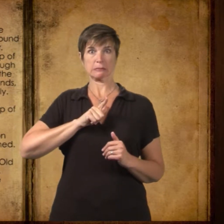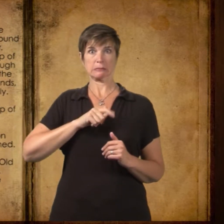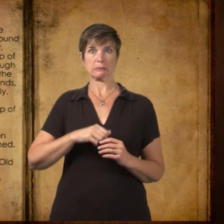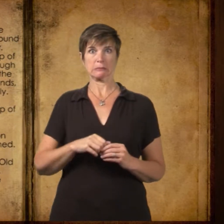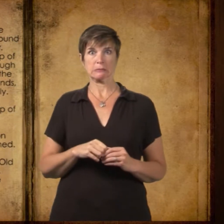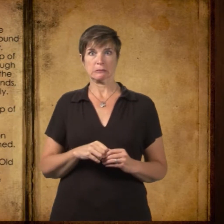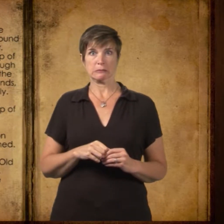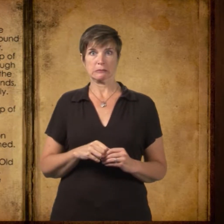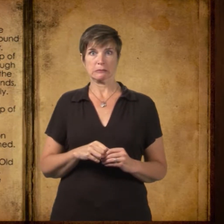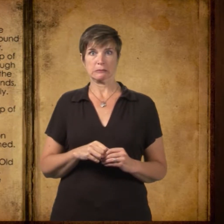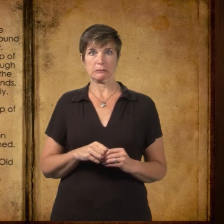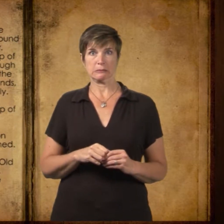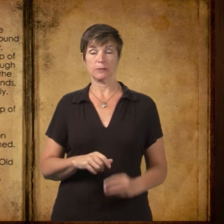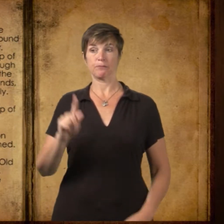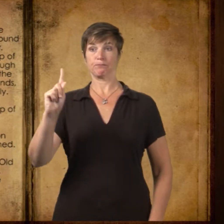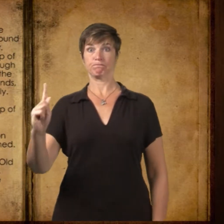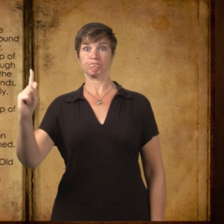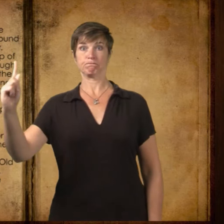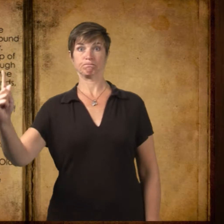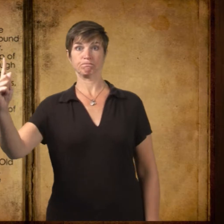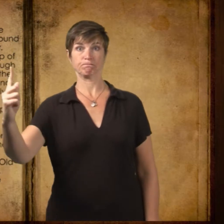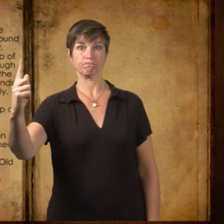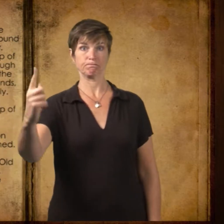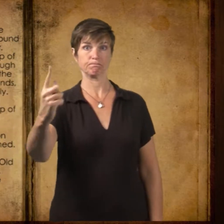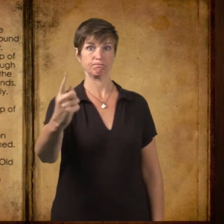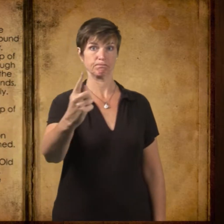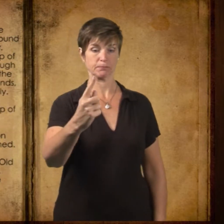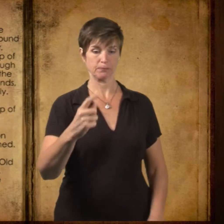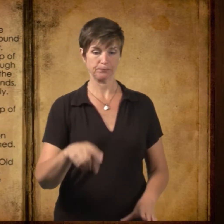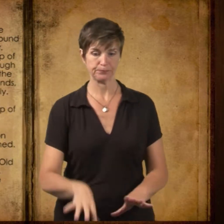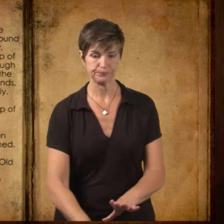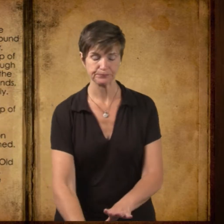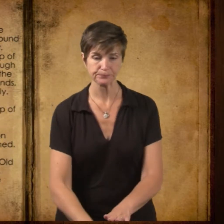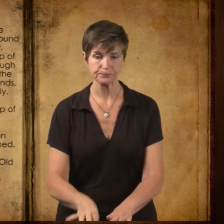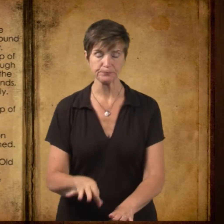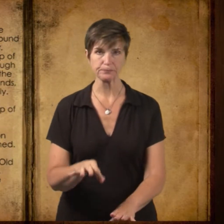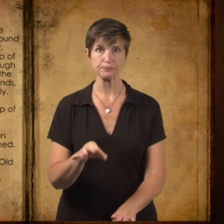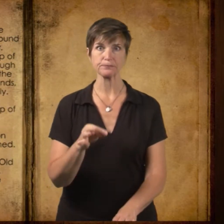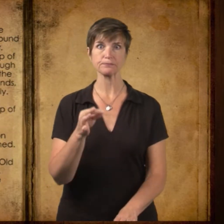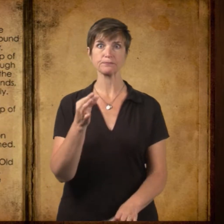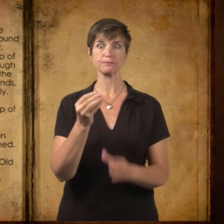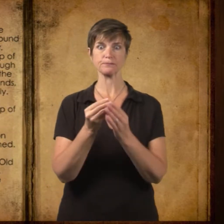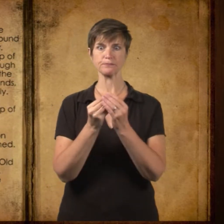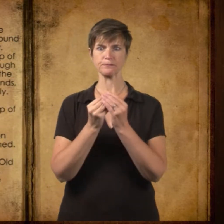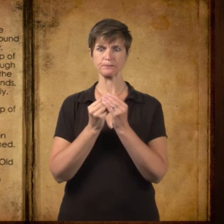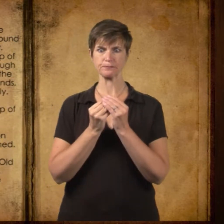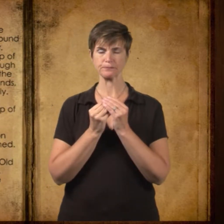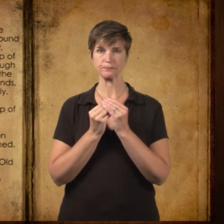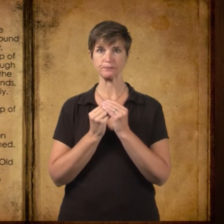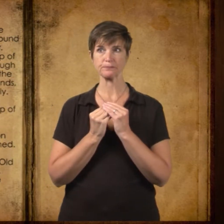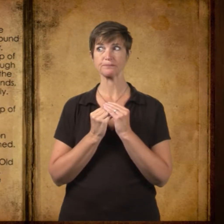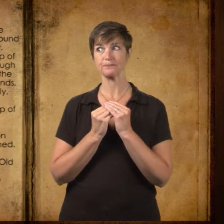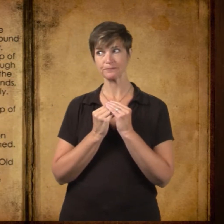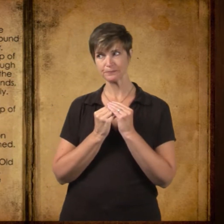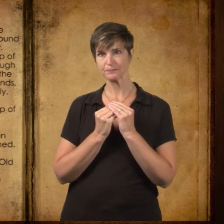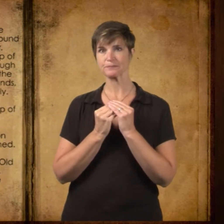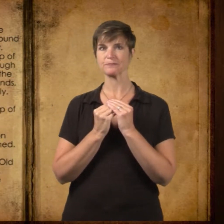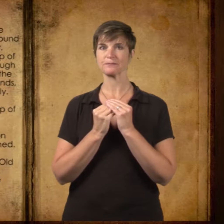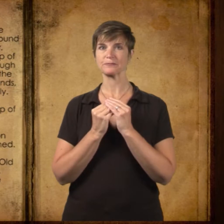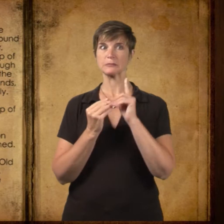She watched while Mr. Graves came around from the side of the box, greeted Mr. Summers gravely, and selected